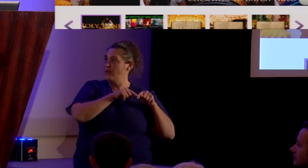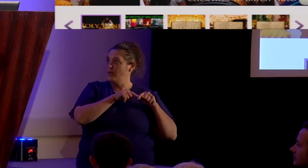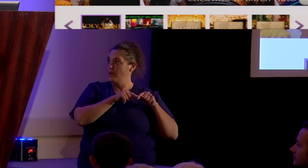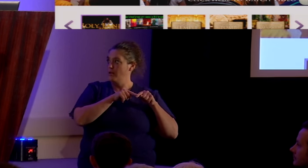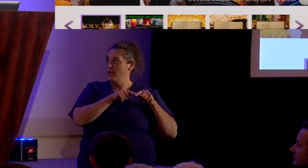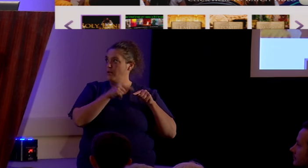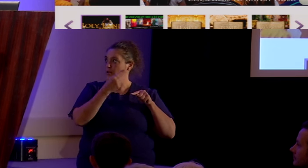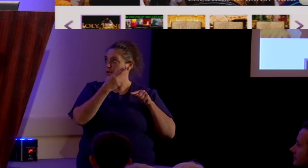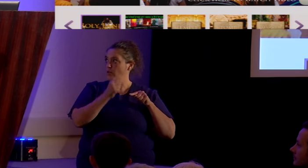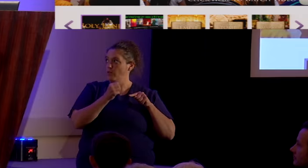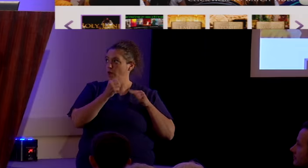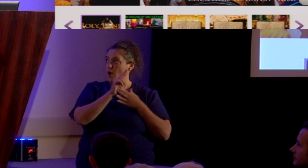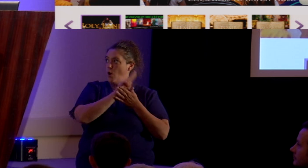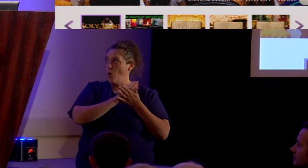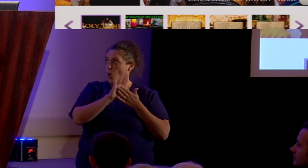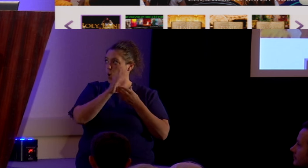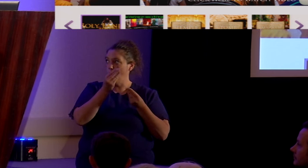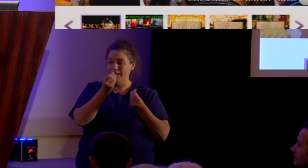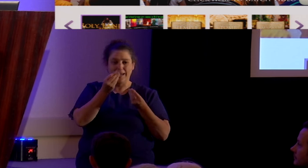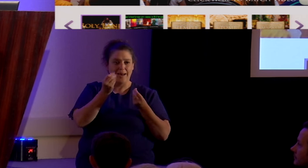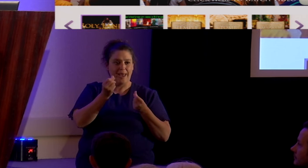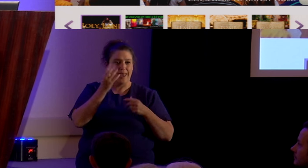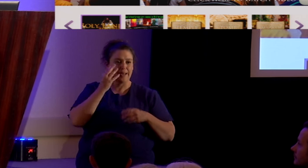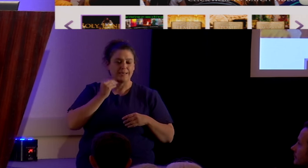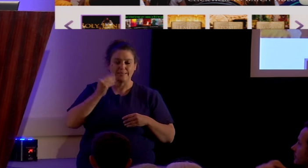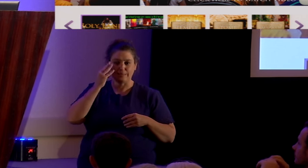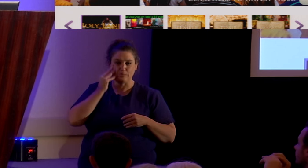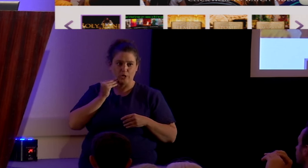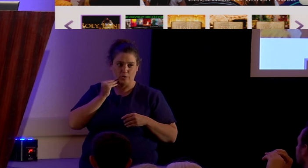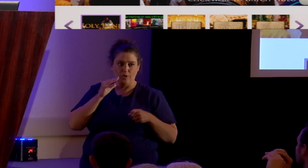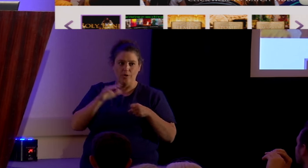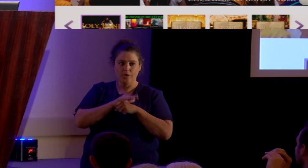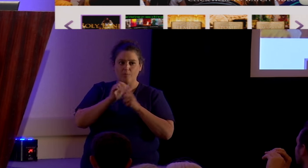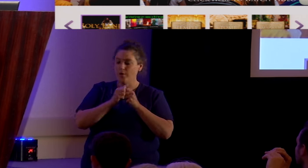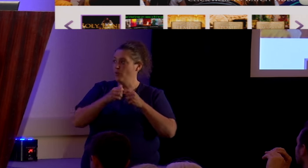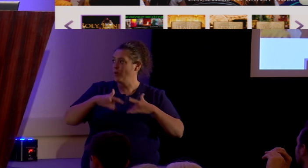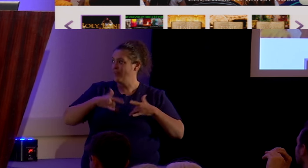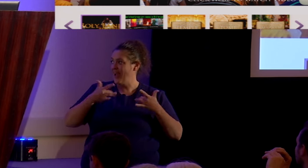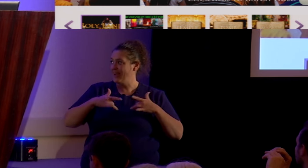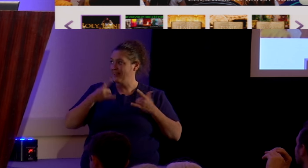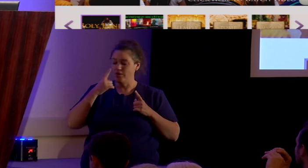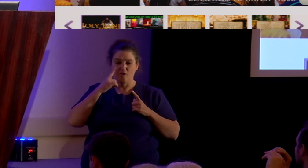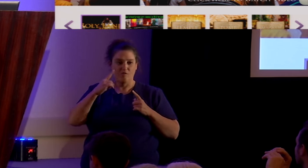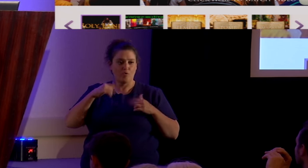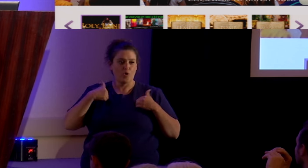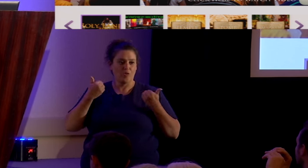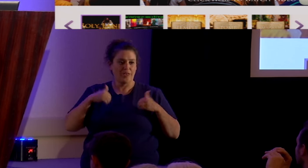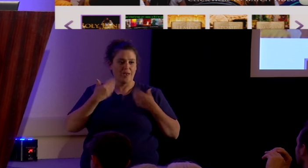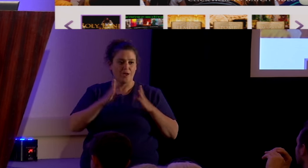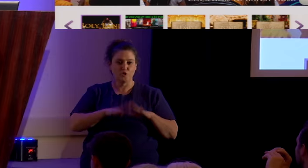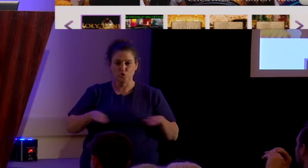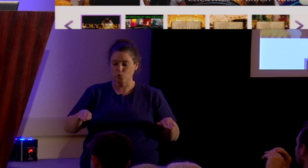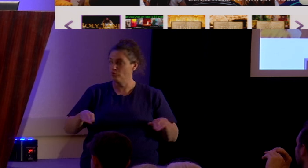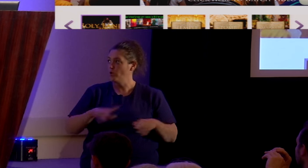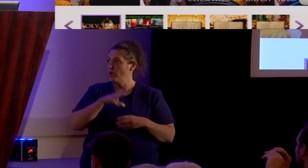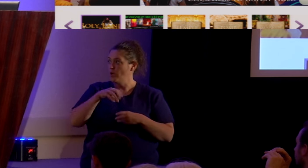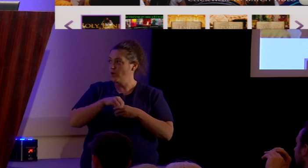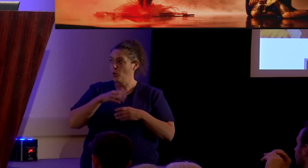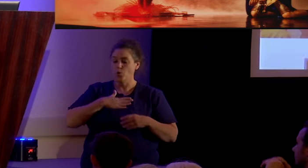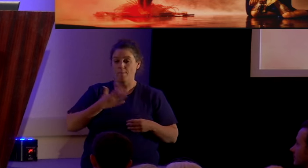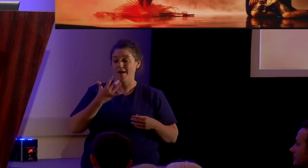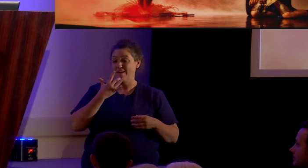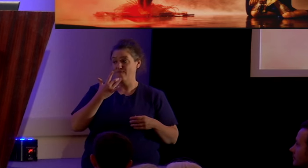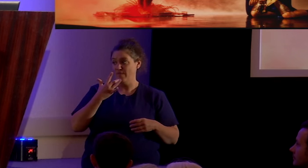the Holy Land experience, complete with activities for the young children, including my